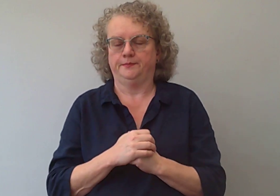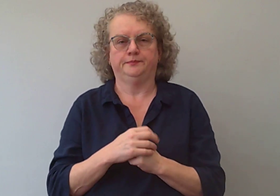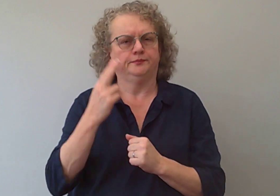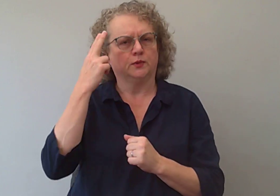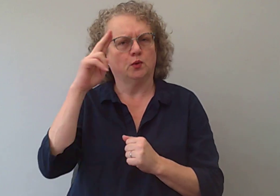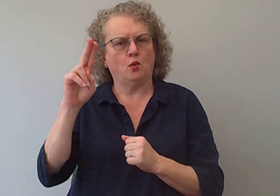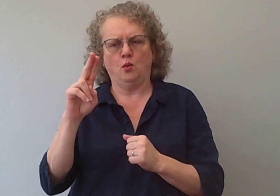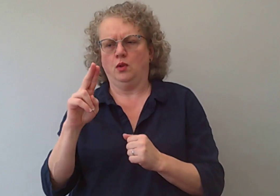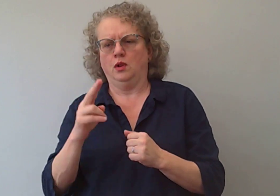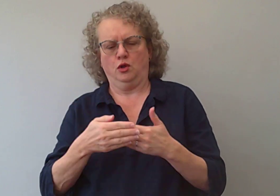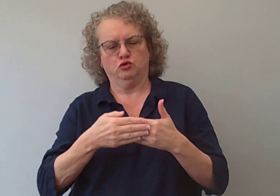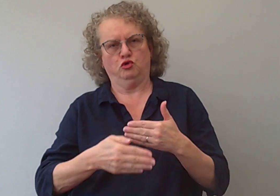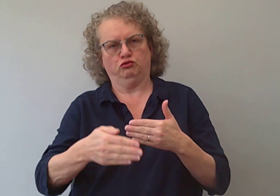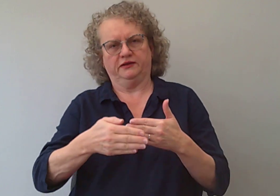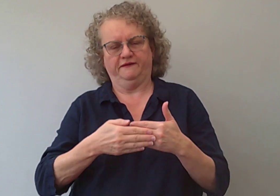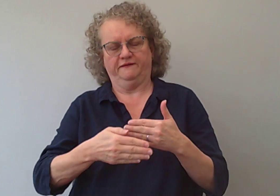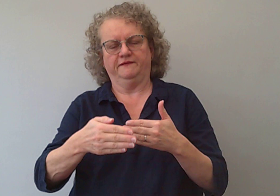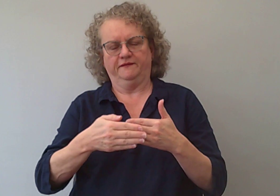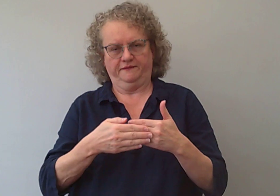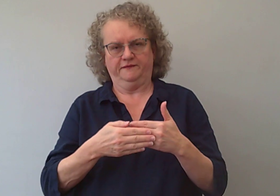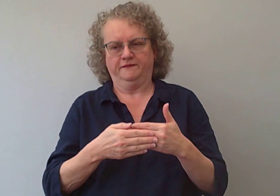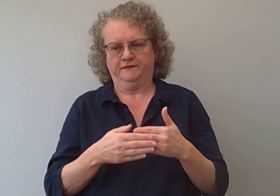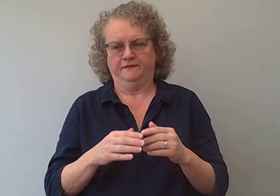it's called durative.